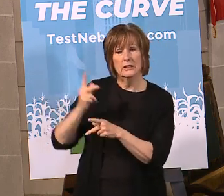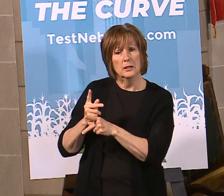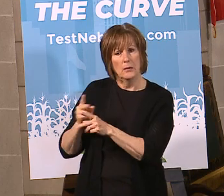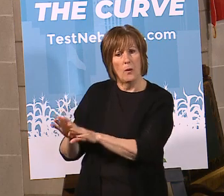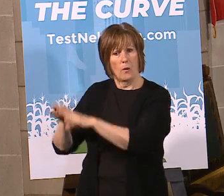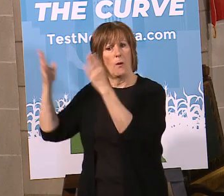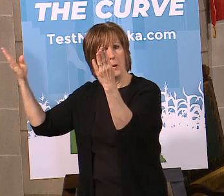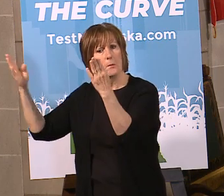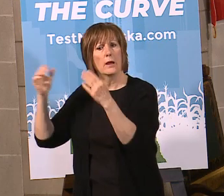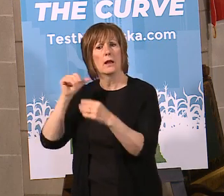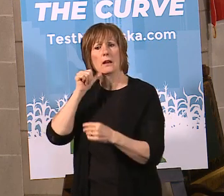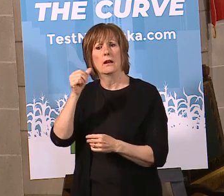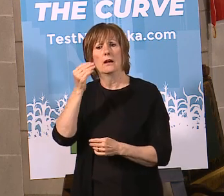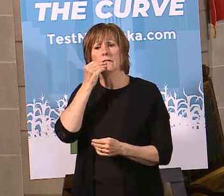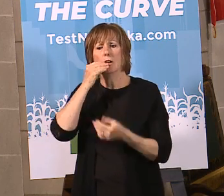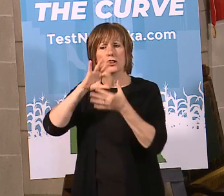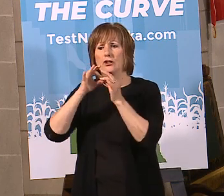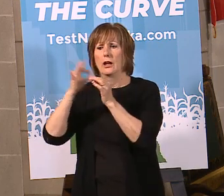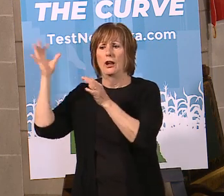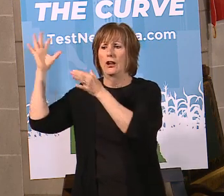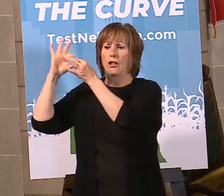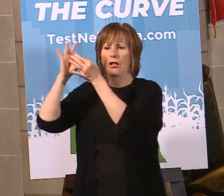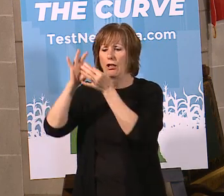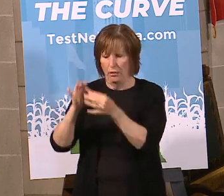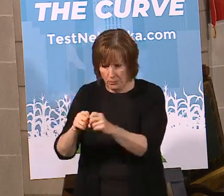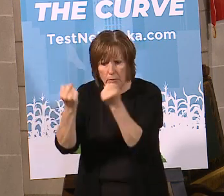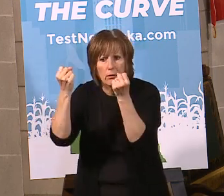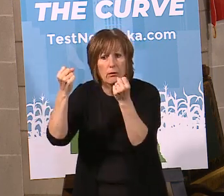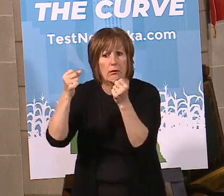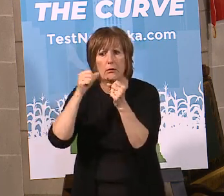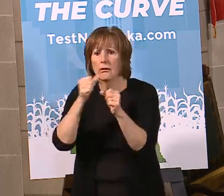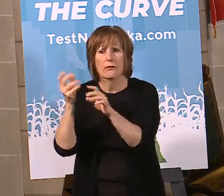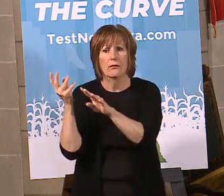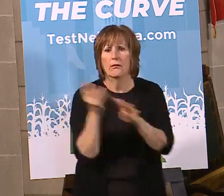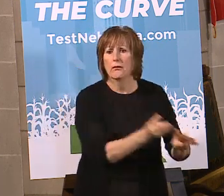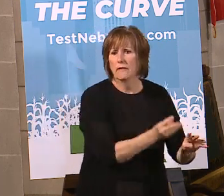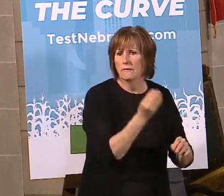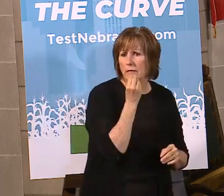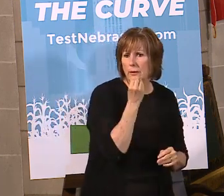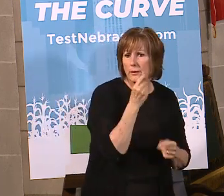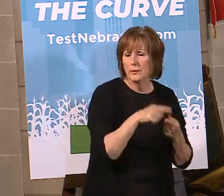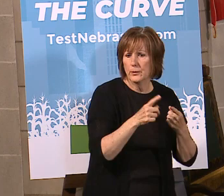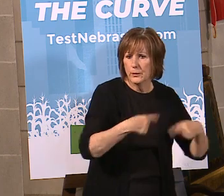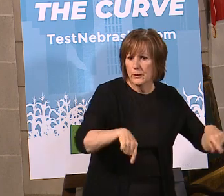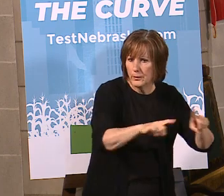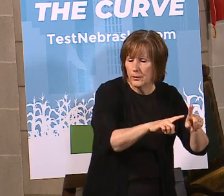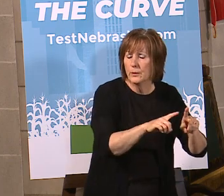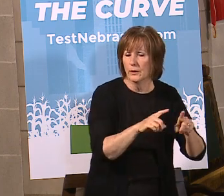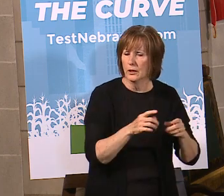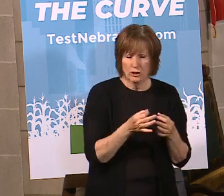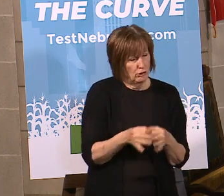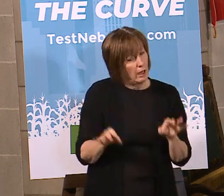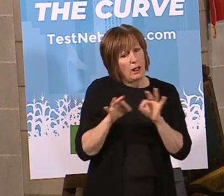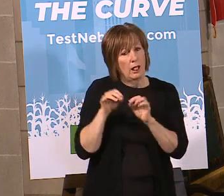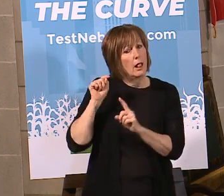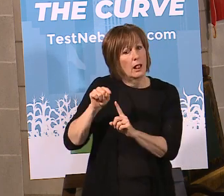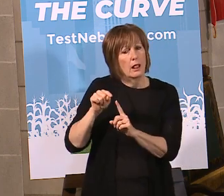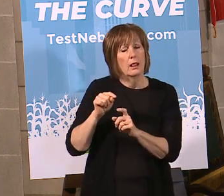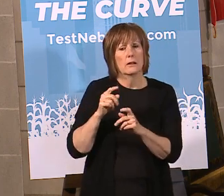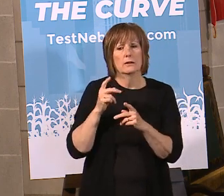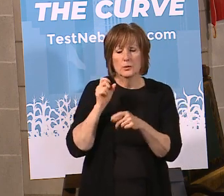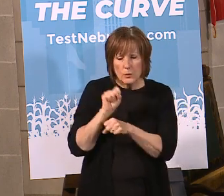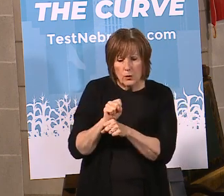don't disrupt our food supply chain. That is just a mission-critical thing that we've got to keep going here. And so we're working with folks